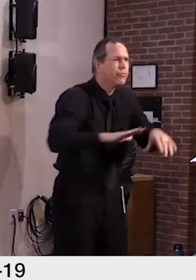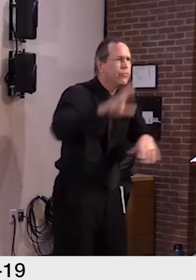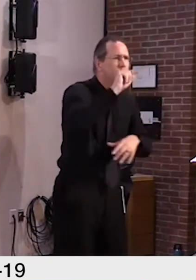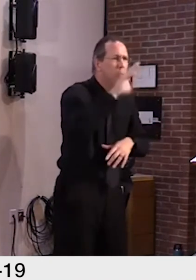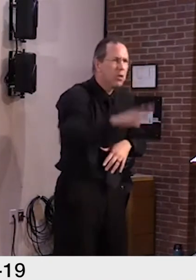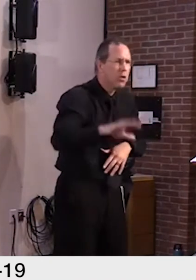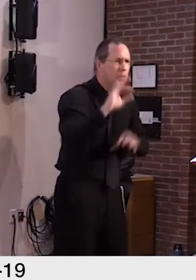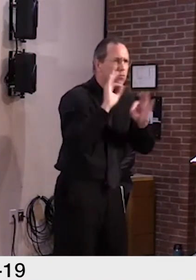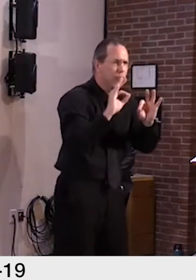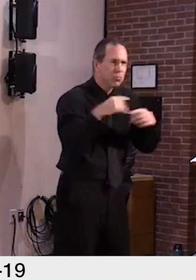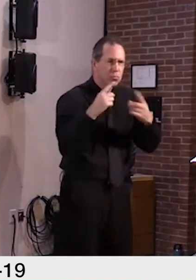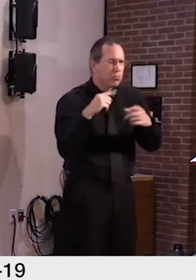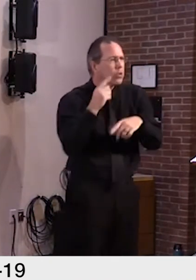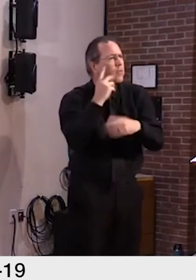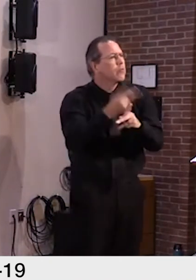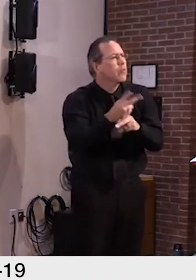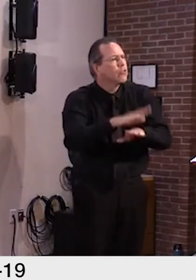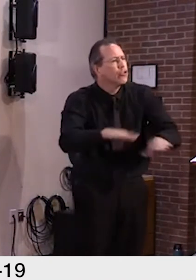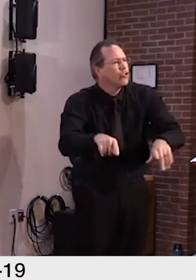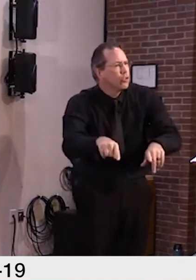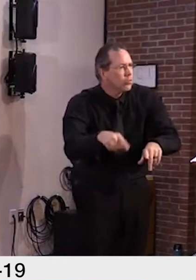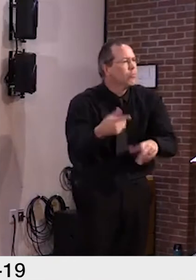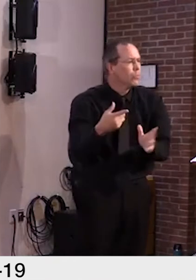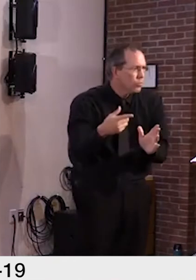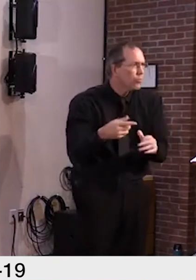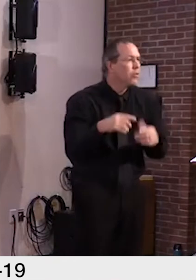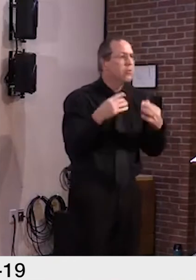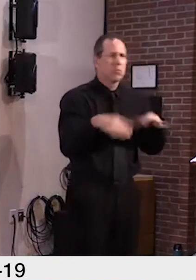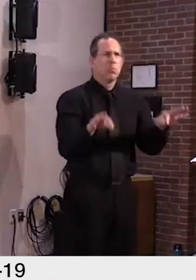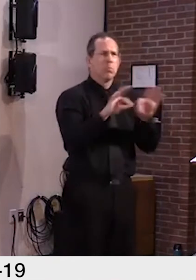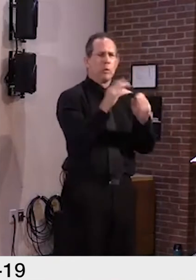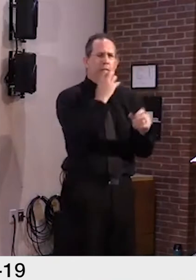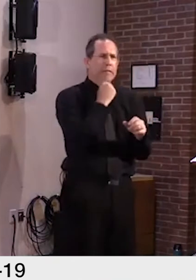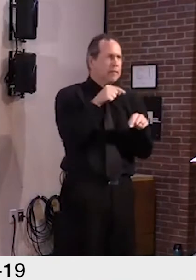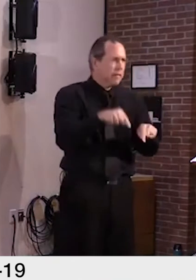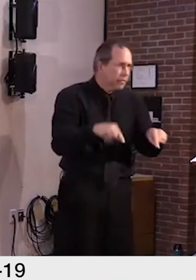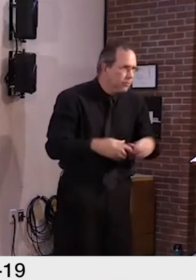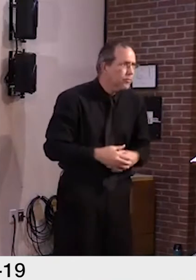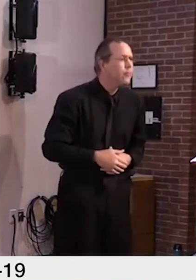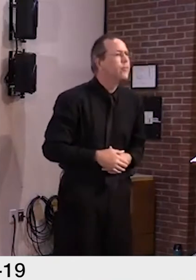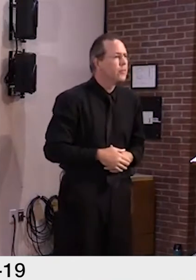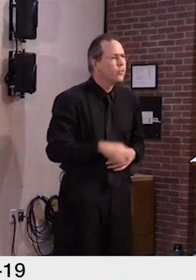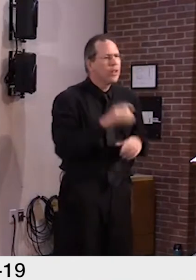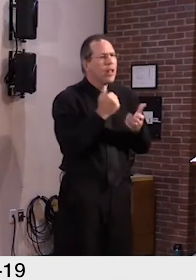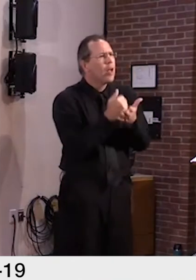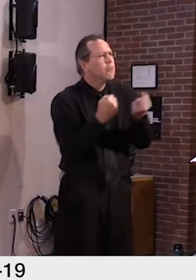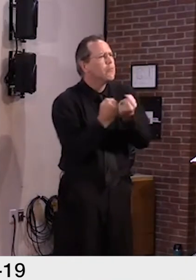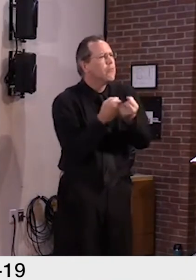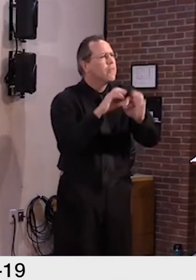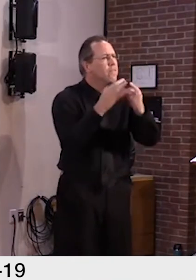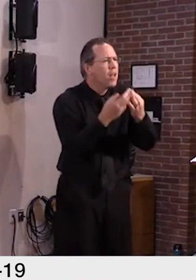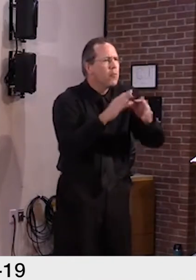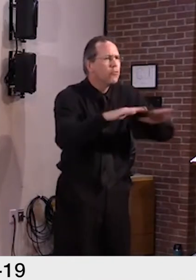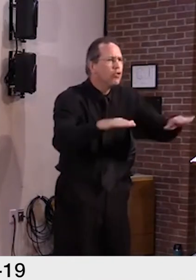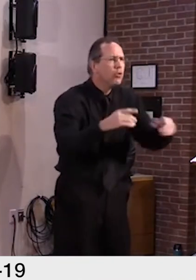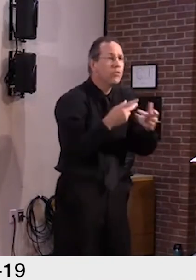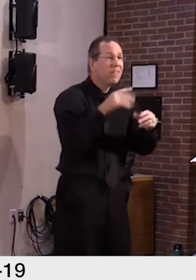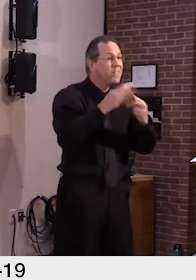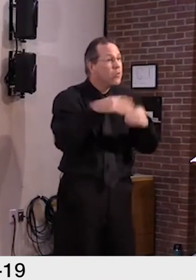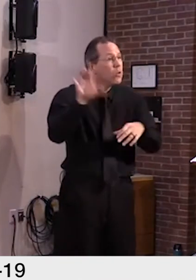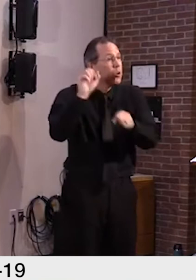to help families during this unusual school year. This has been a great example of collaboration